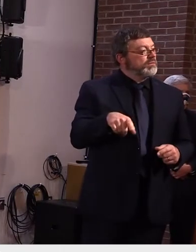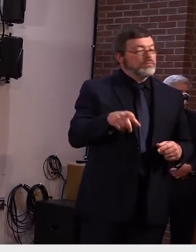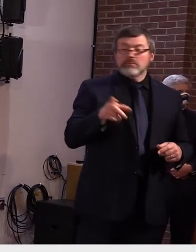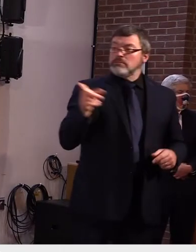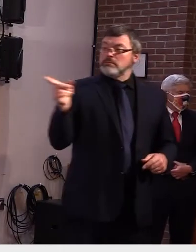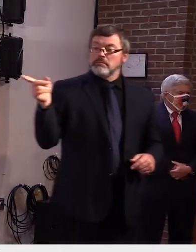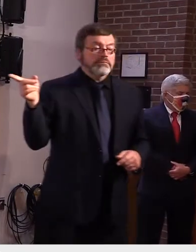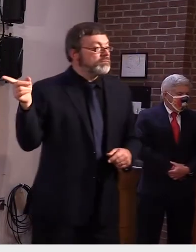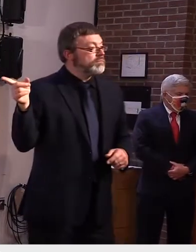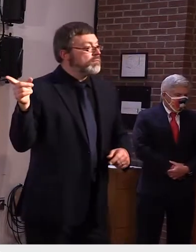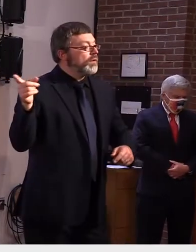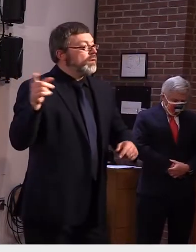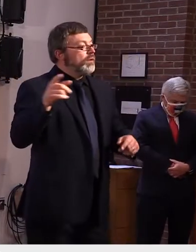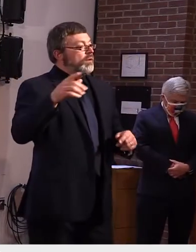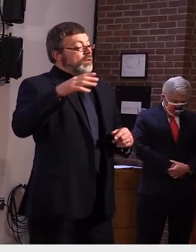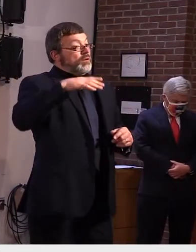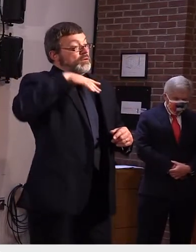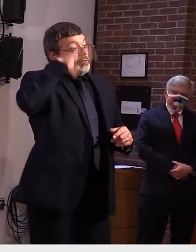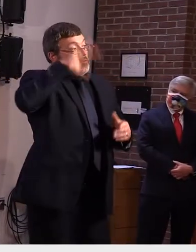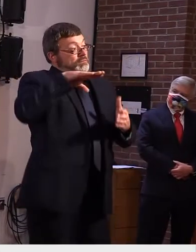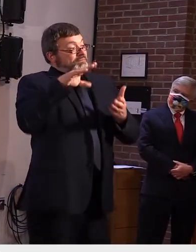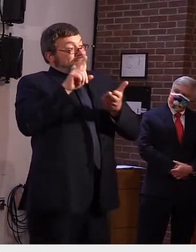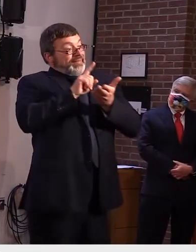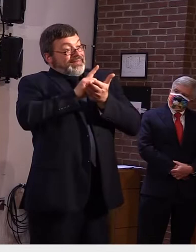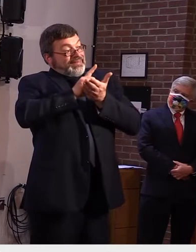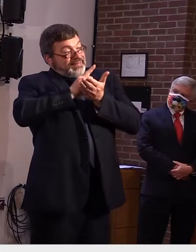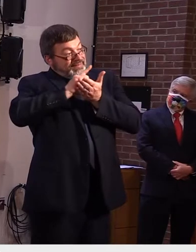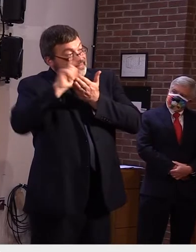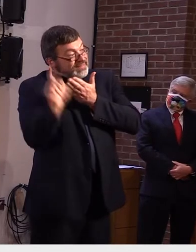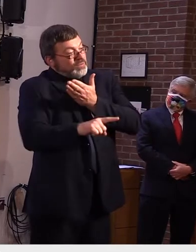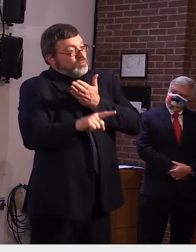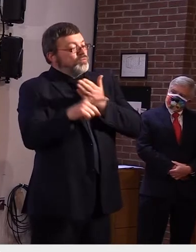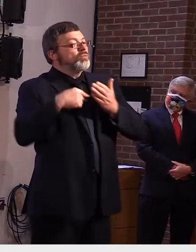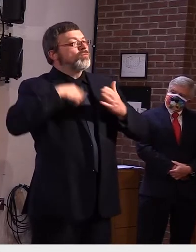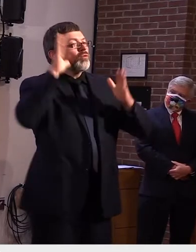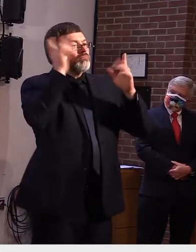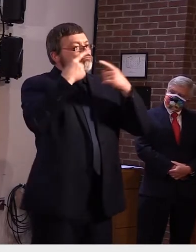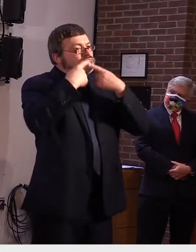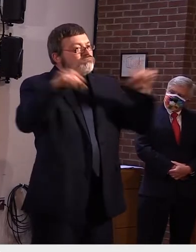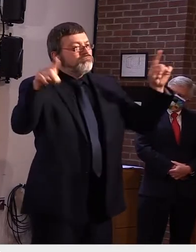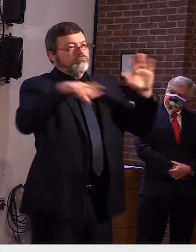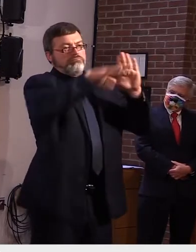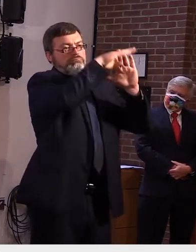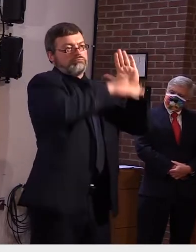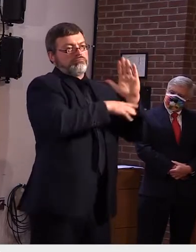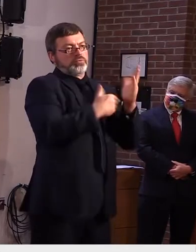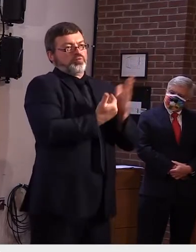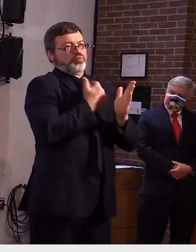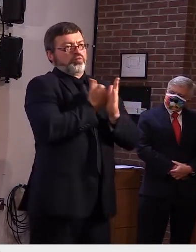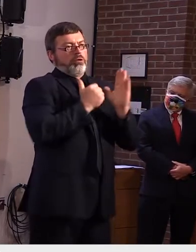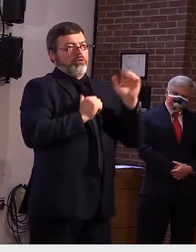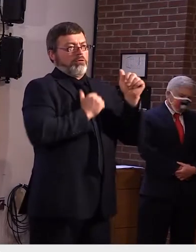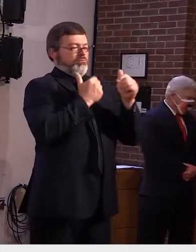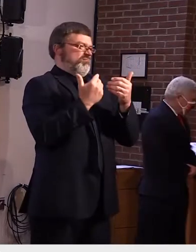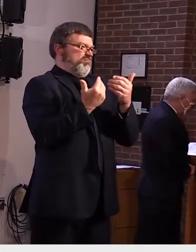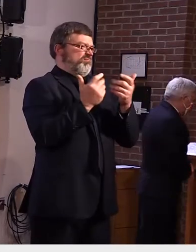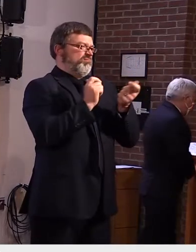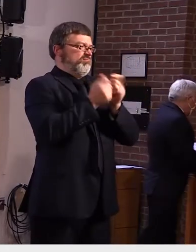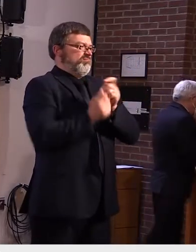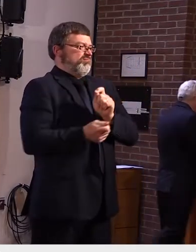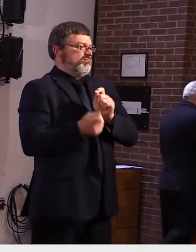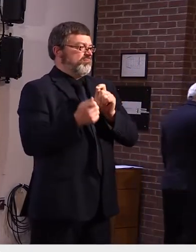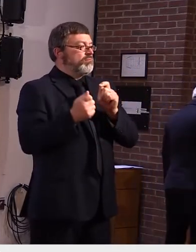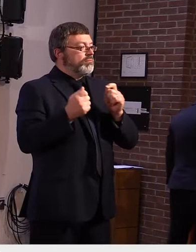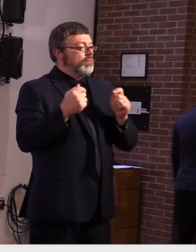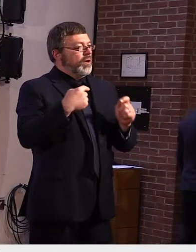week sometime next week so they should have their answer but again we'll learn a little bit from what's going on right now in